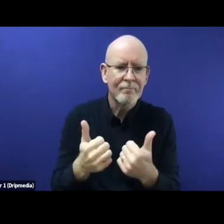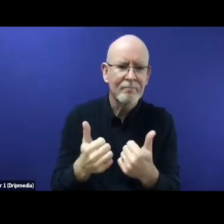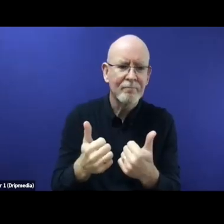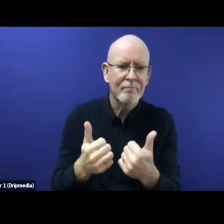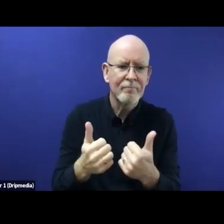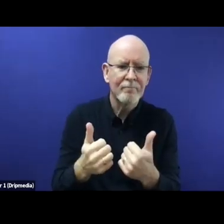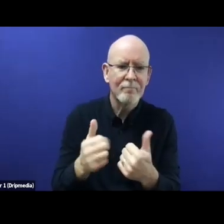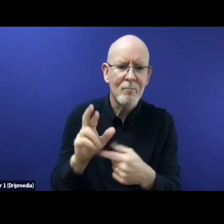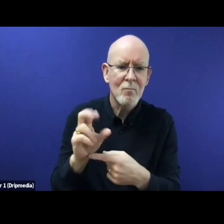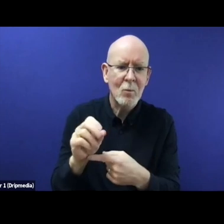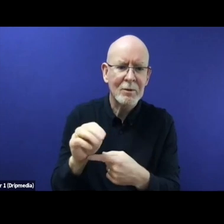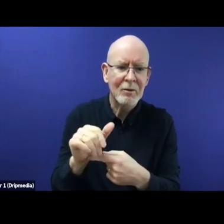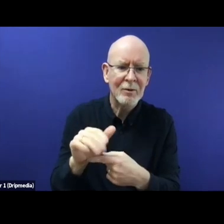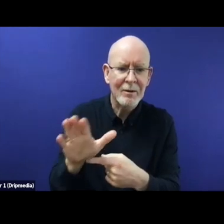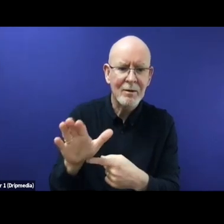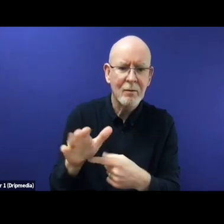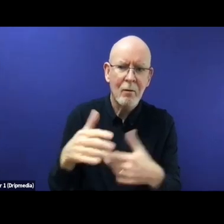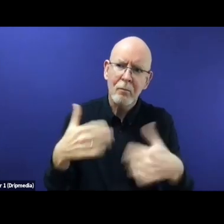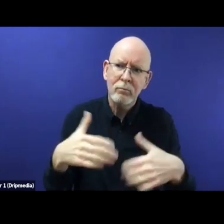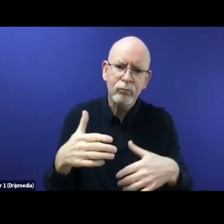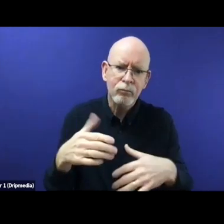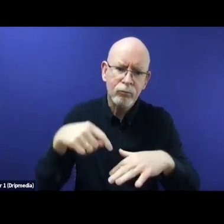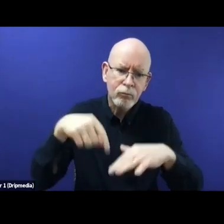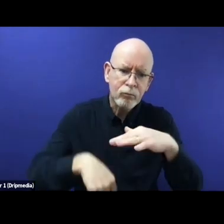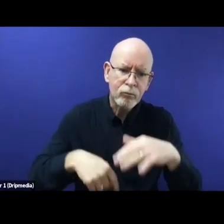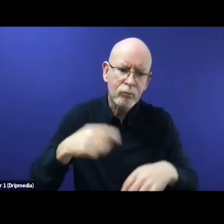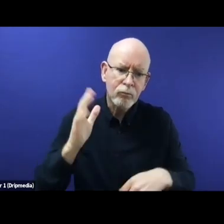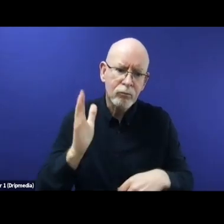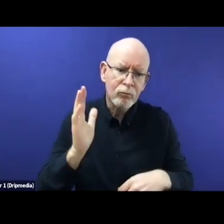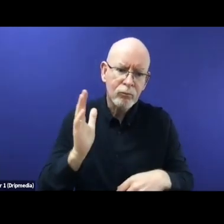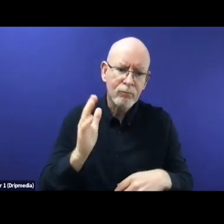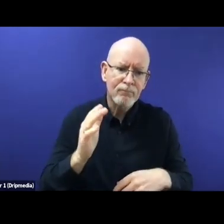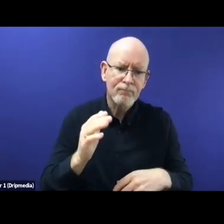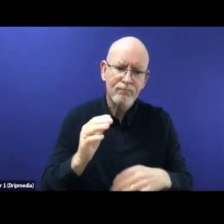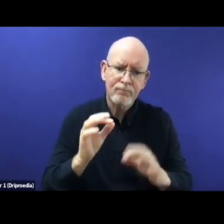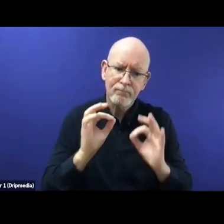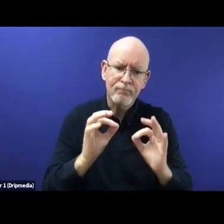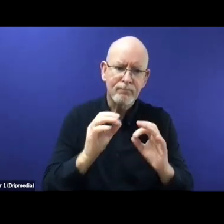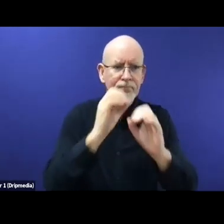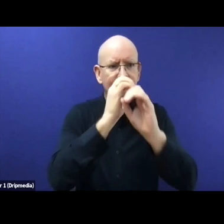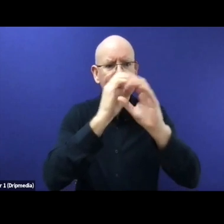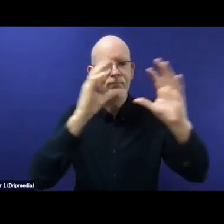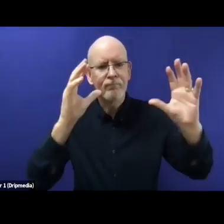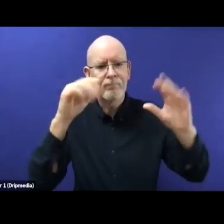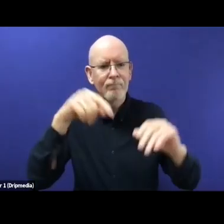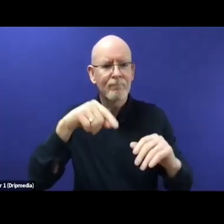the concept of solidarity, the implications of how this concept is translated into concrete policies,